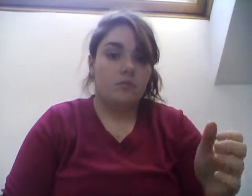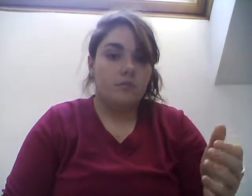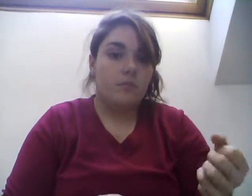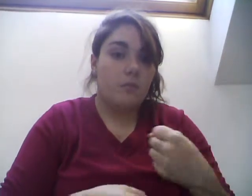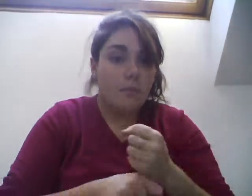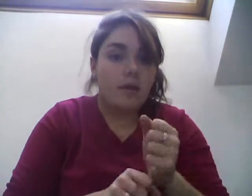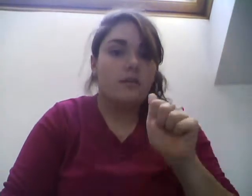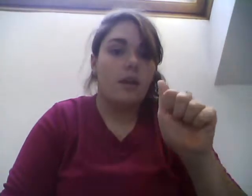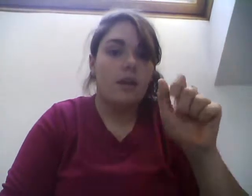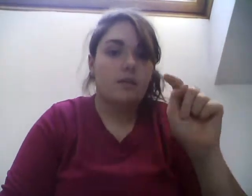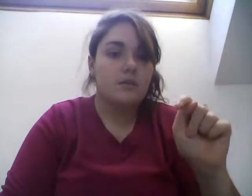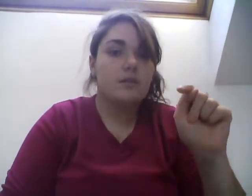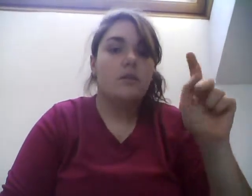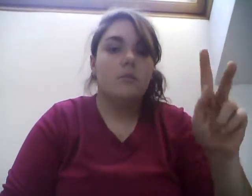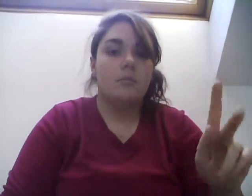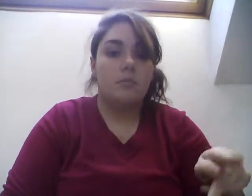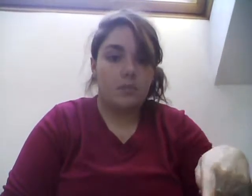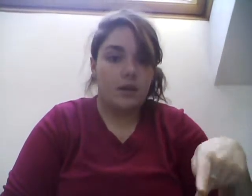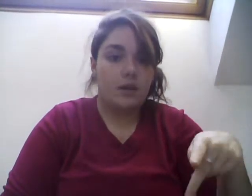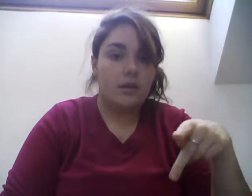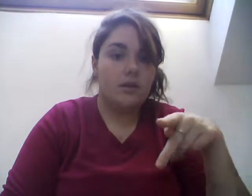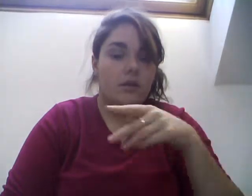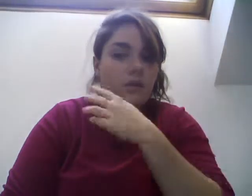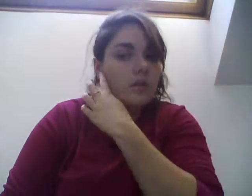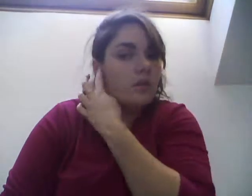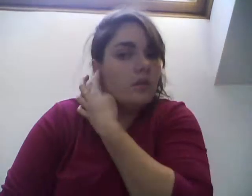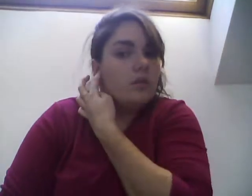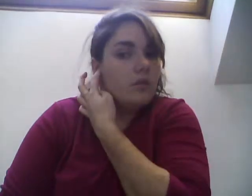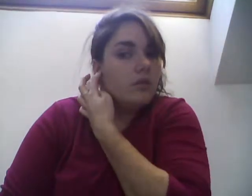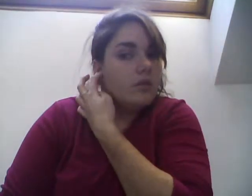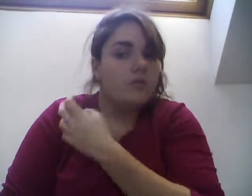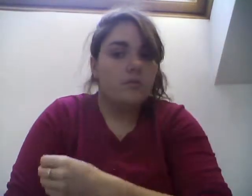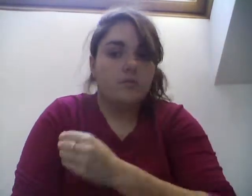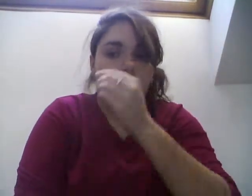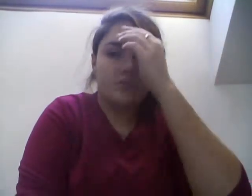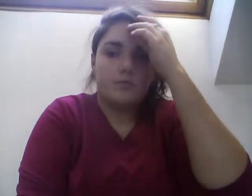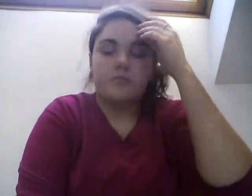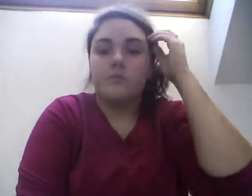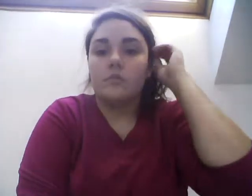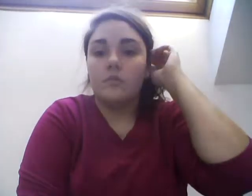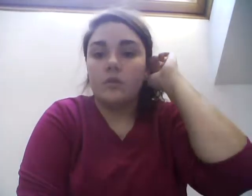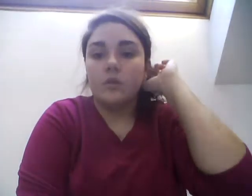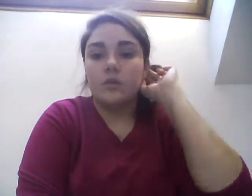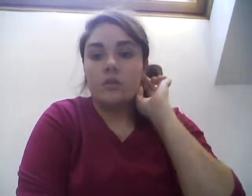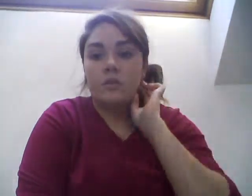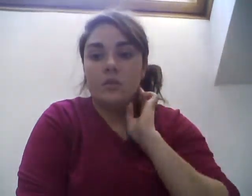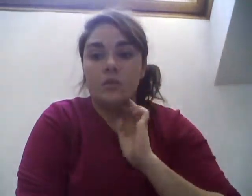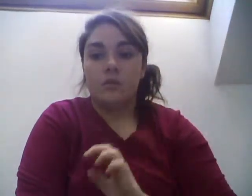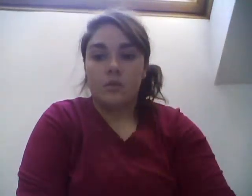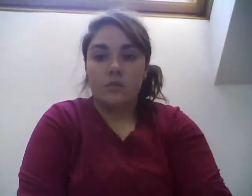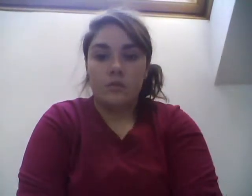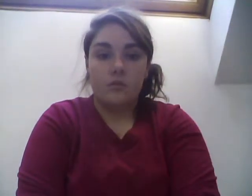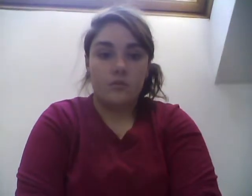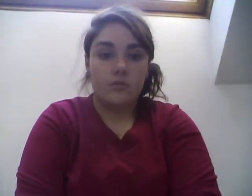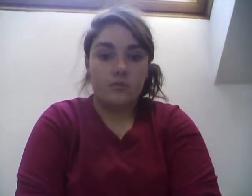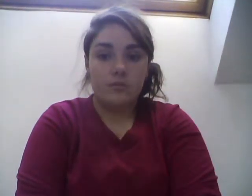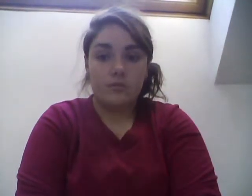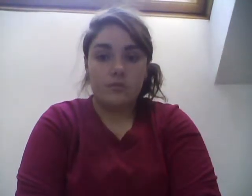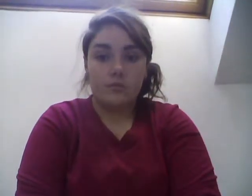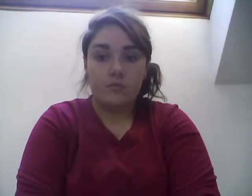it, okay? But that's like a rechargeable battery. Now, you'll notice that we've just wrote up here usable